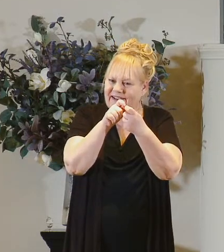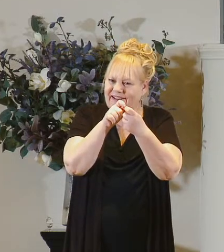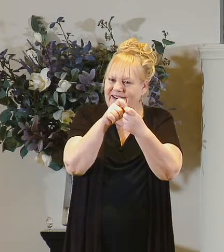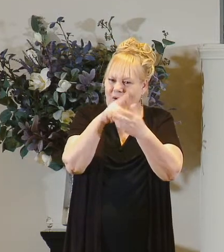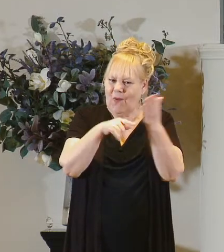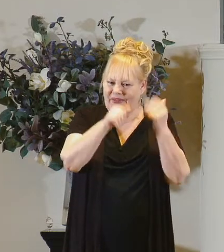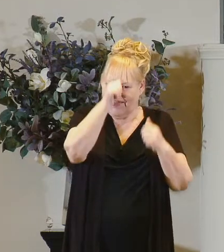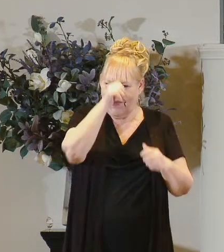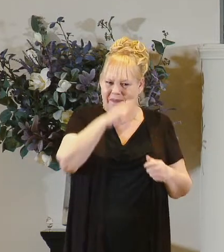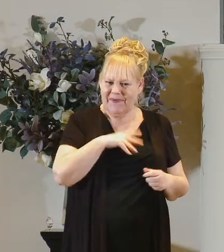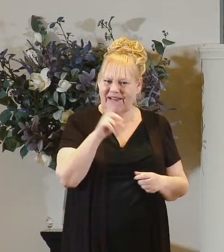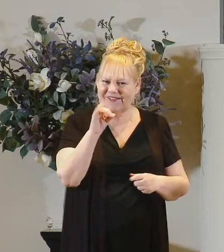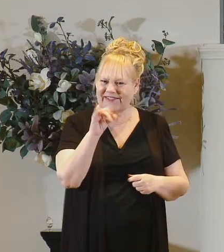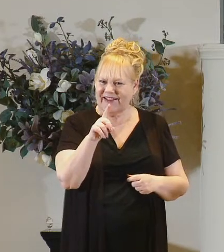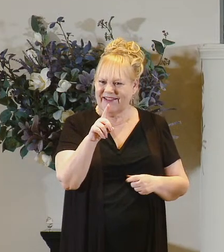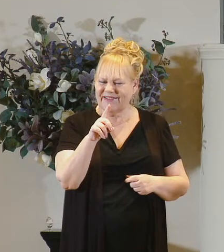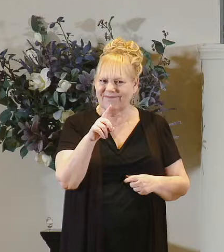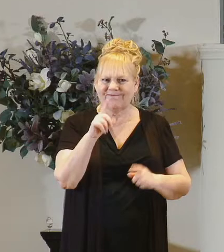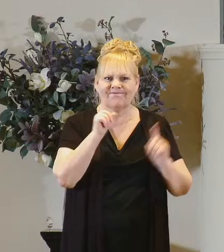what this man did